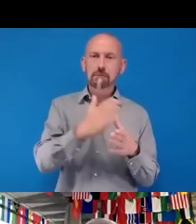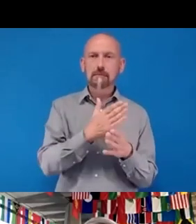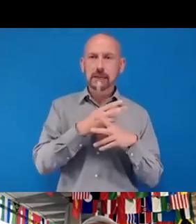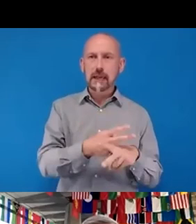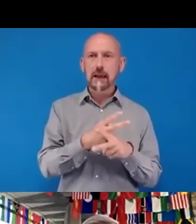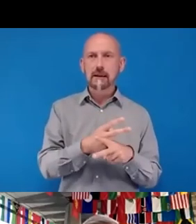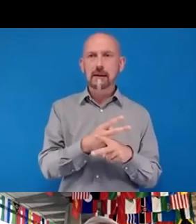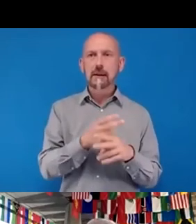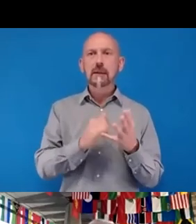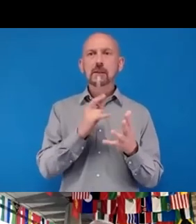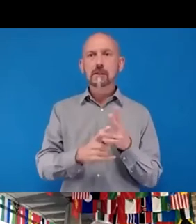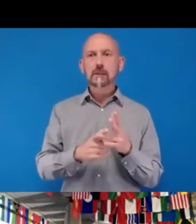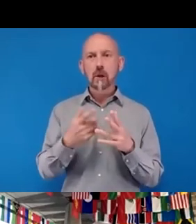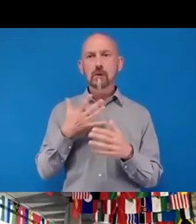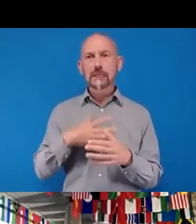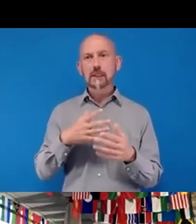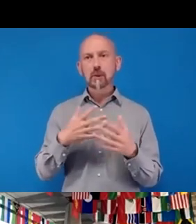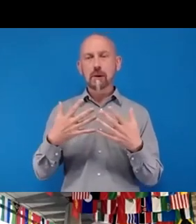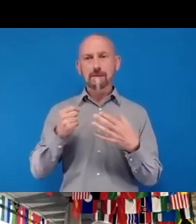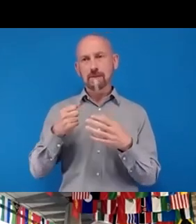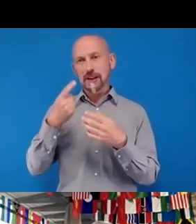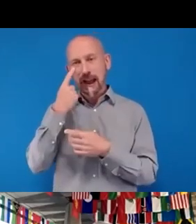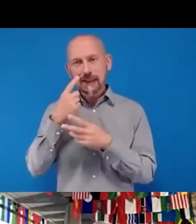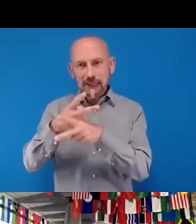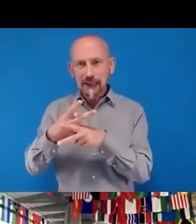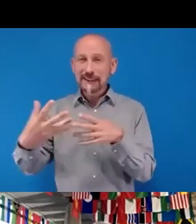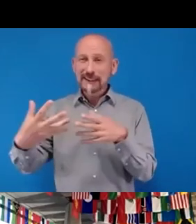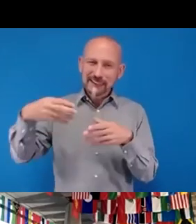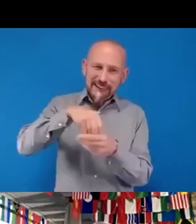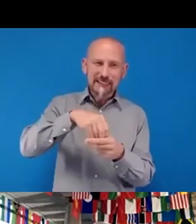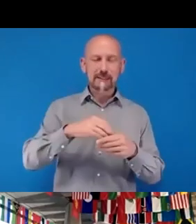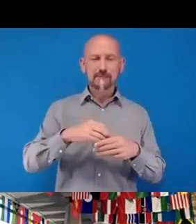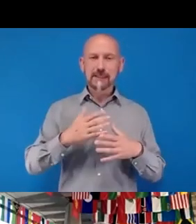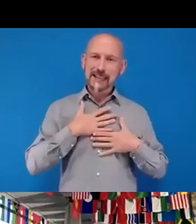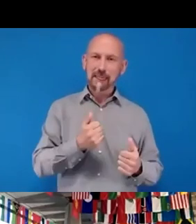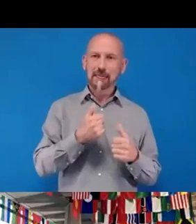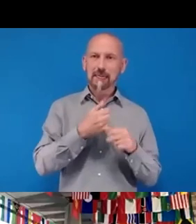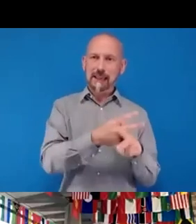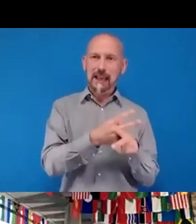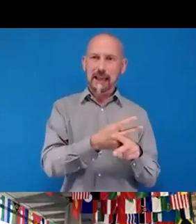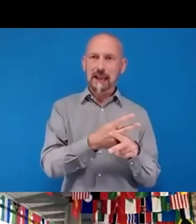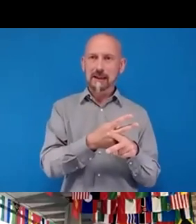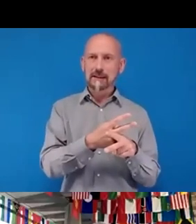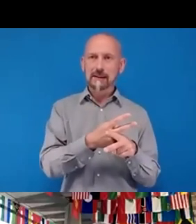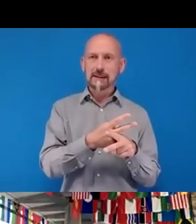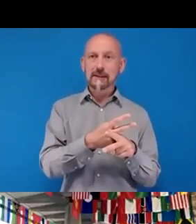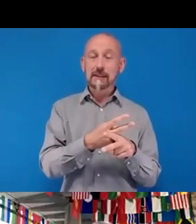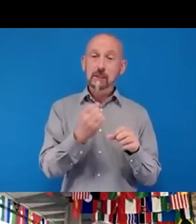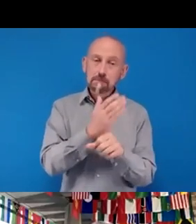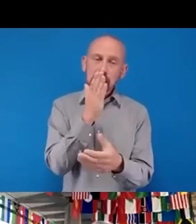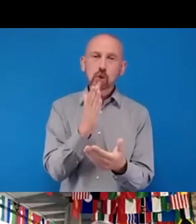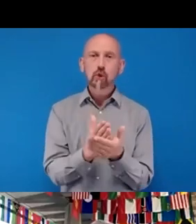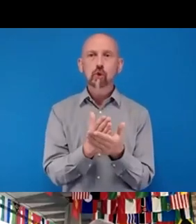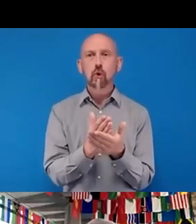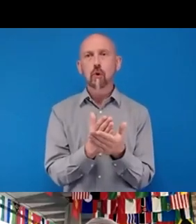appropriate referral systems need to be an integral part of primary health care in order to address the huge